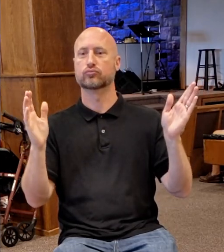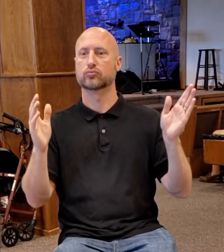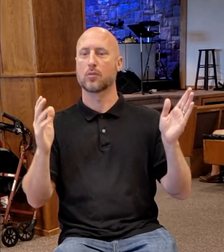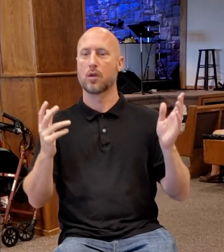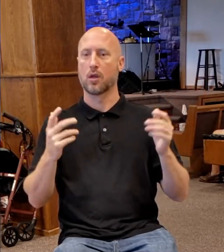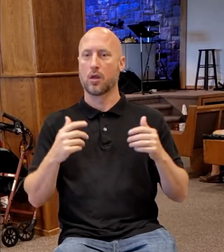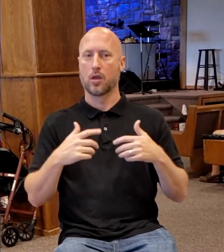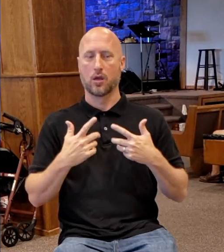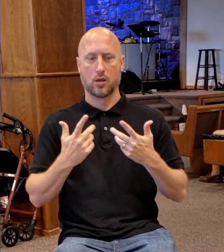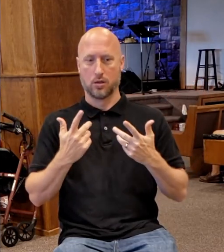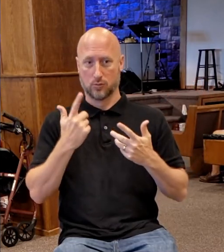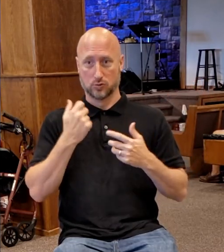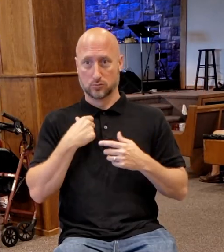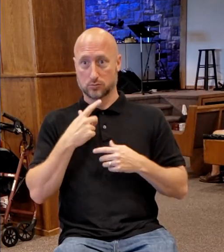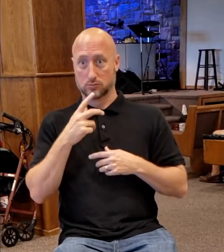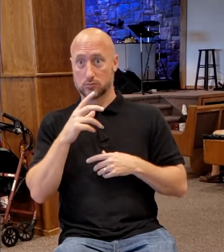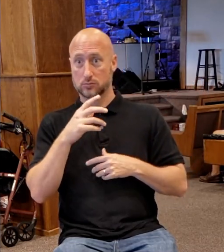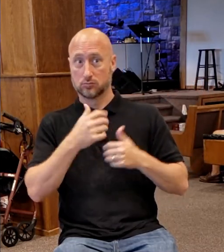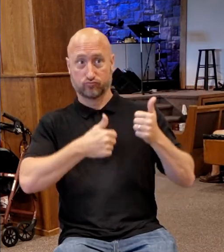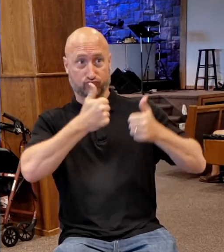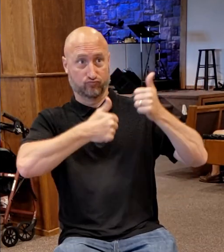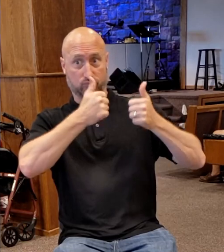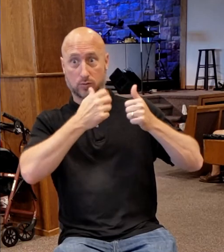religious leaders were so, you know,